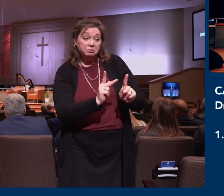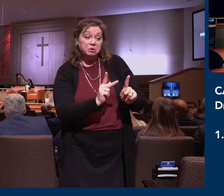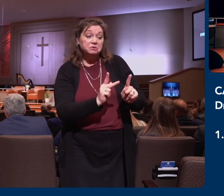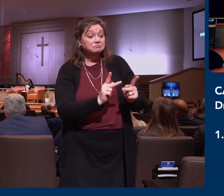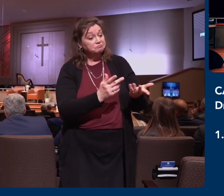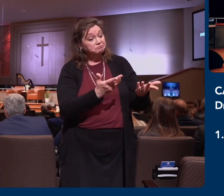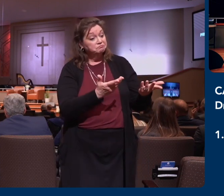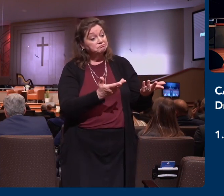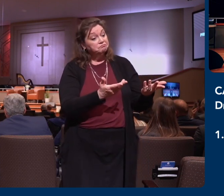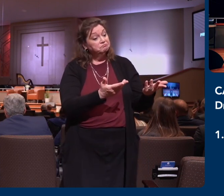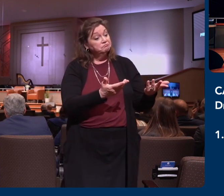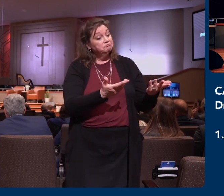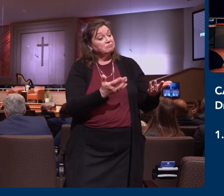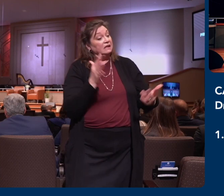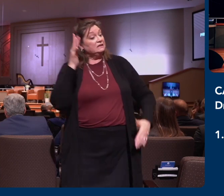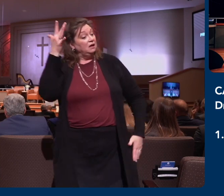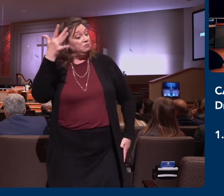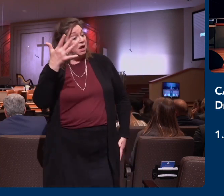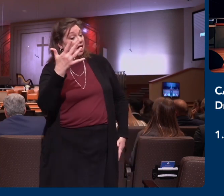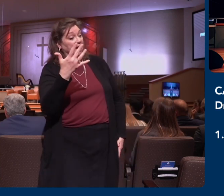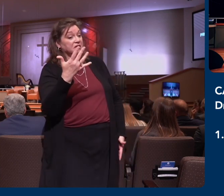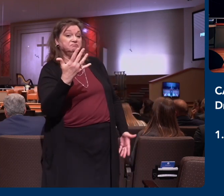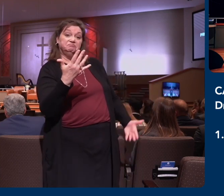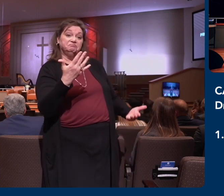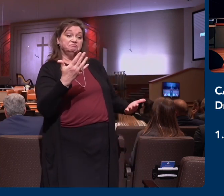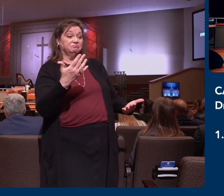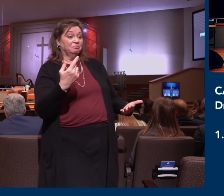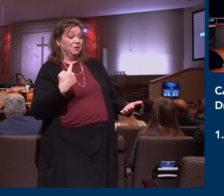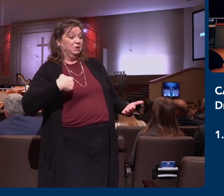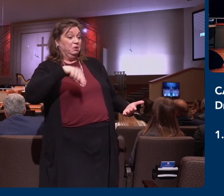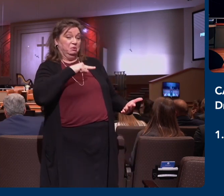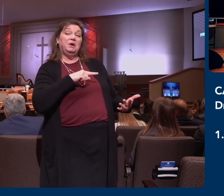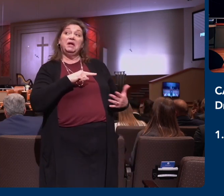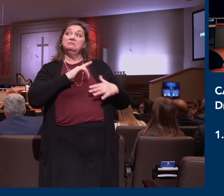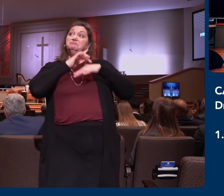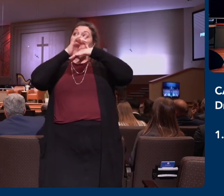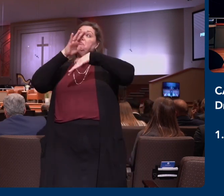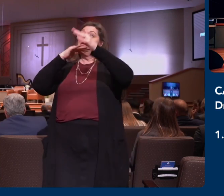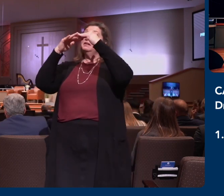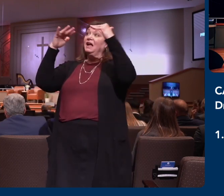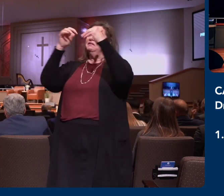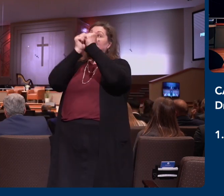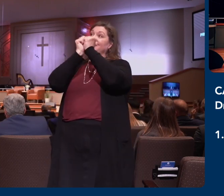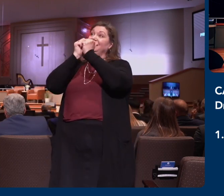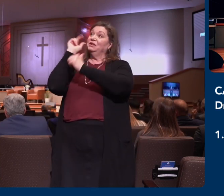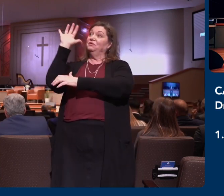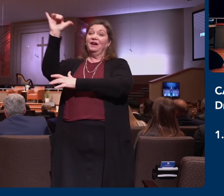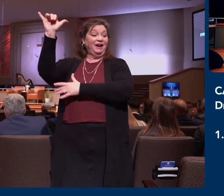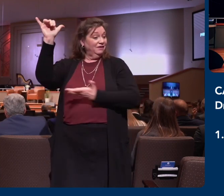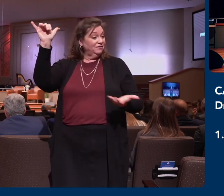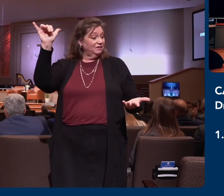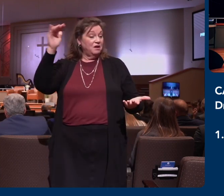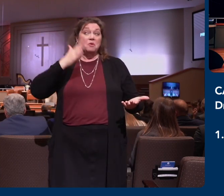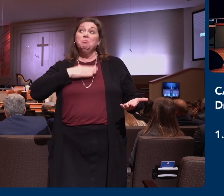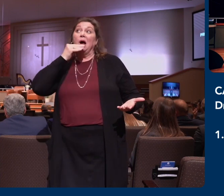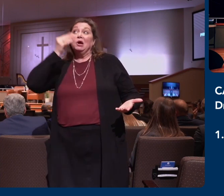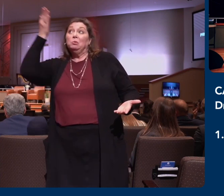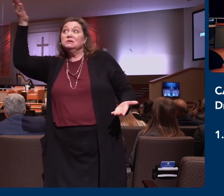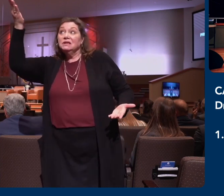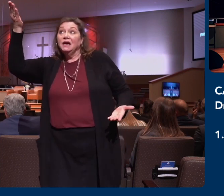with me. And I'm excited about that. And I'm thankful because of Jesus Christ and who you are in Christ. I know that my home is in heaven and that your home is in